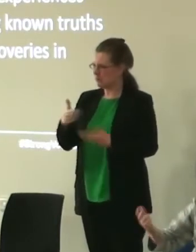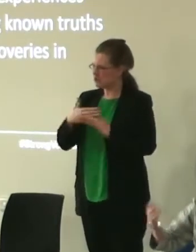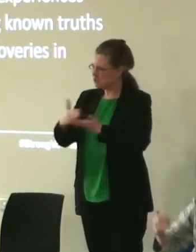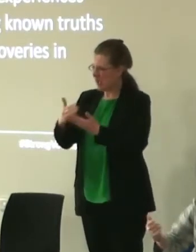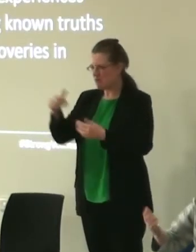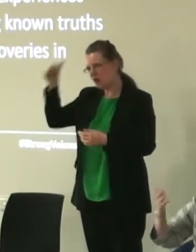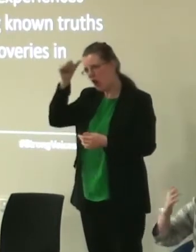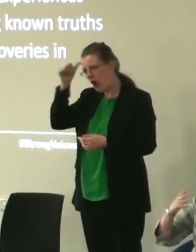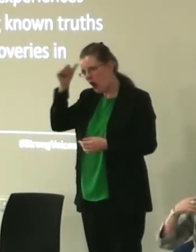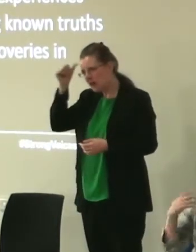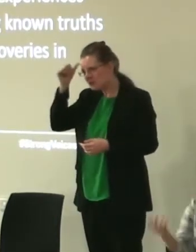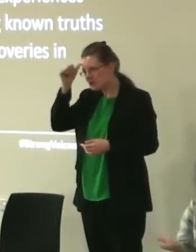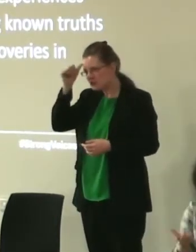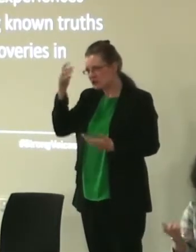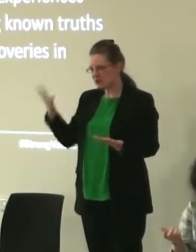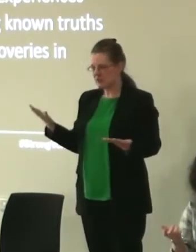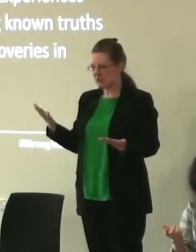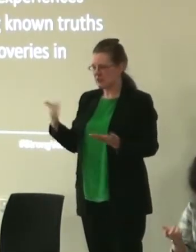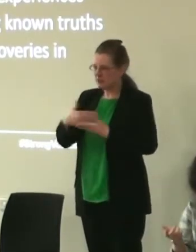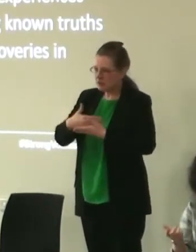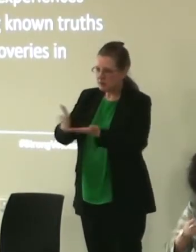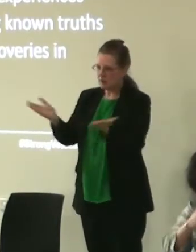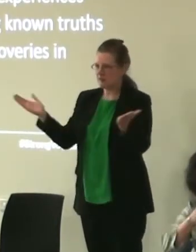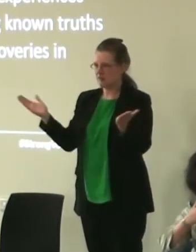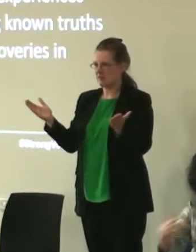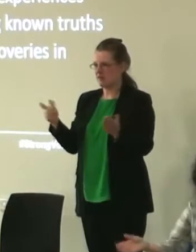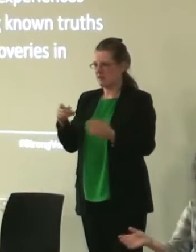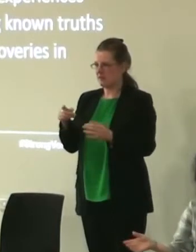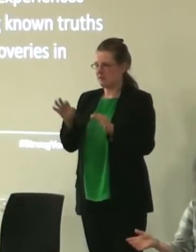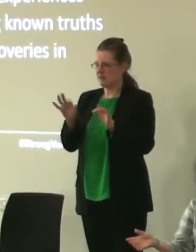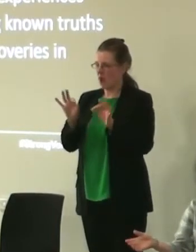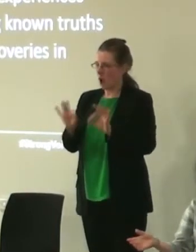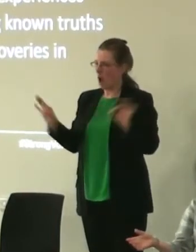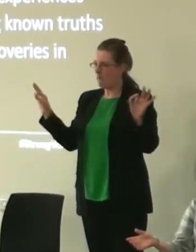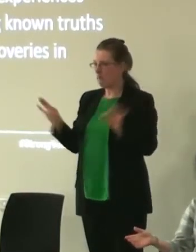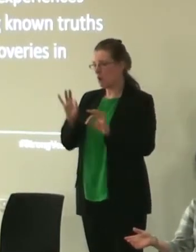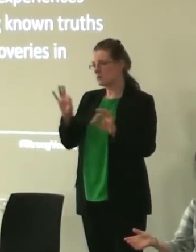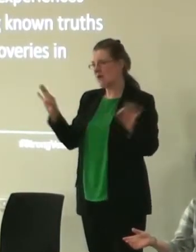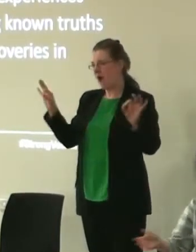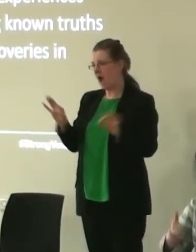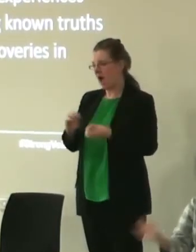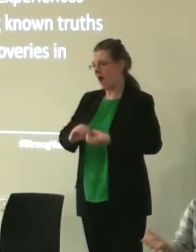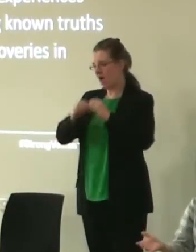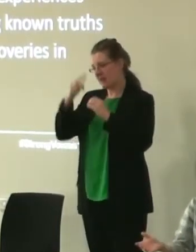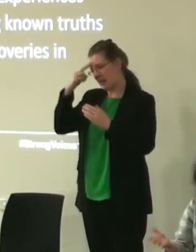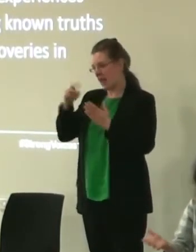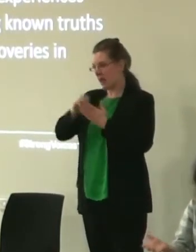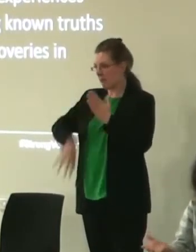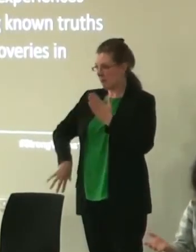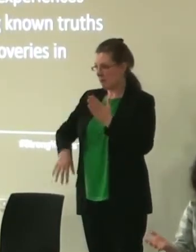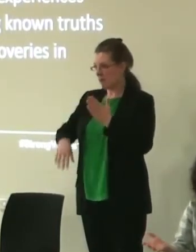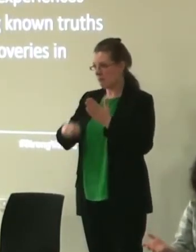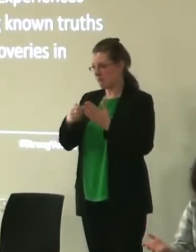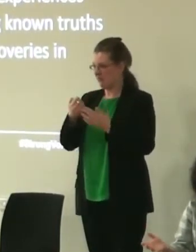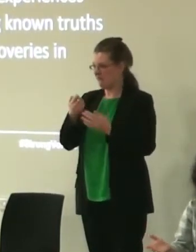its own account and you know as in folk song you know the composer's name falls away after a couple of centuries and you just